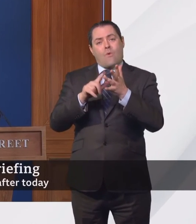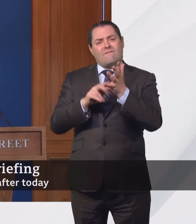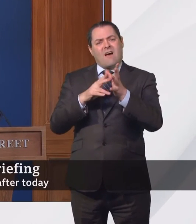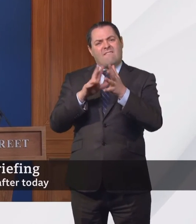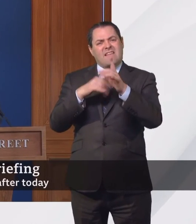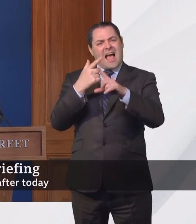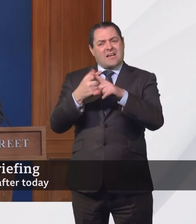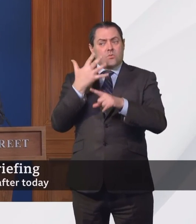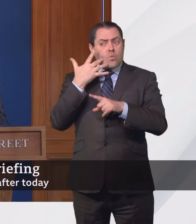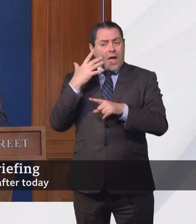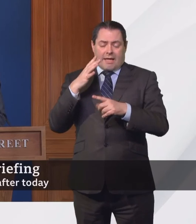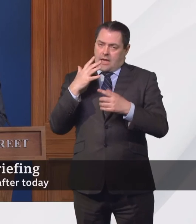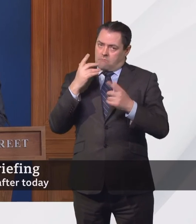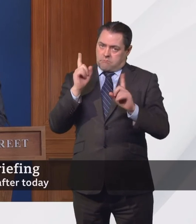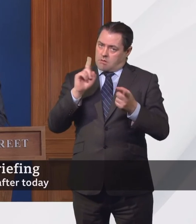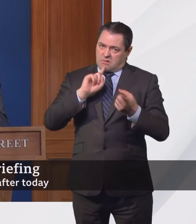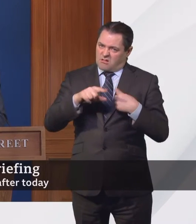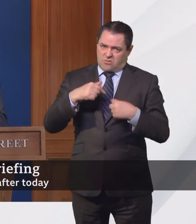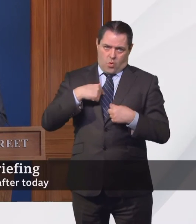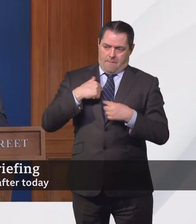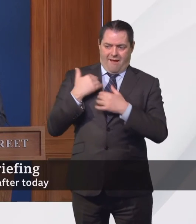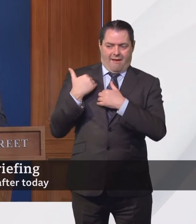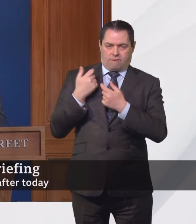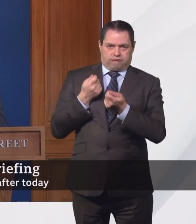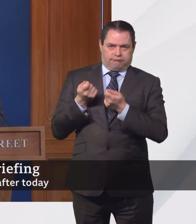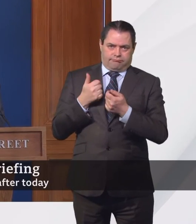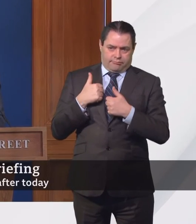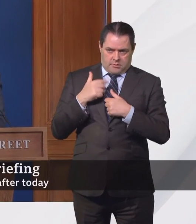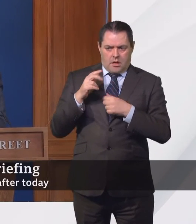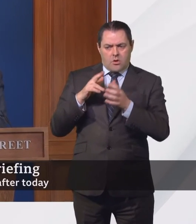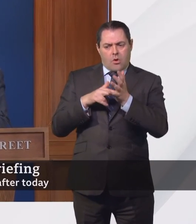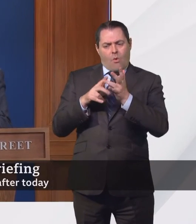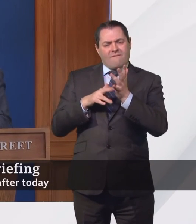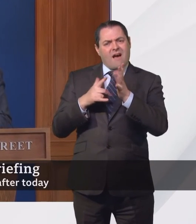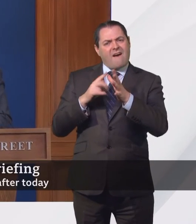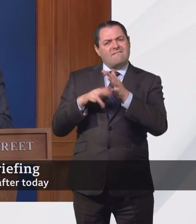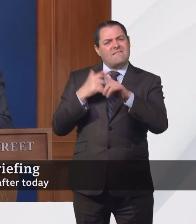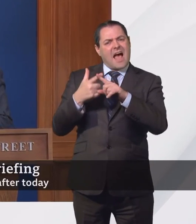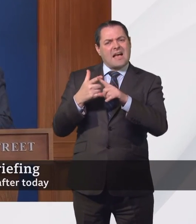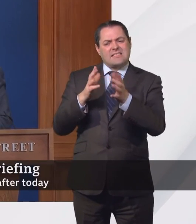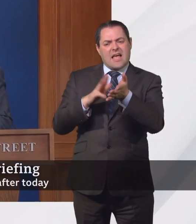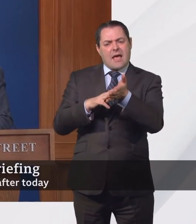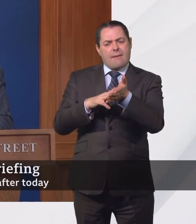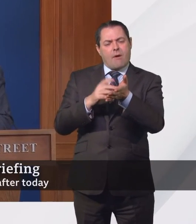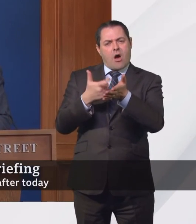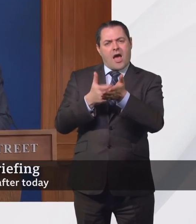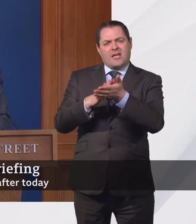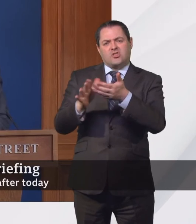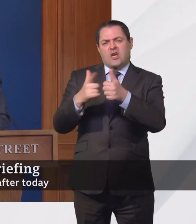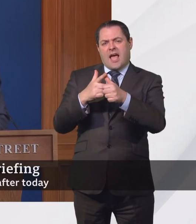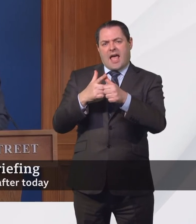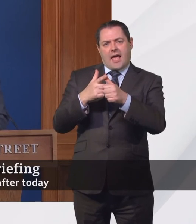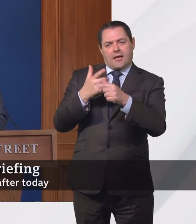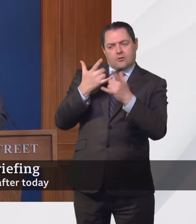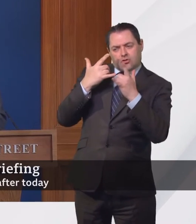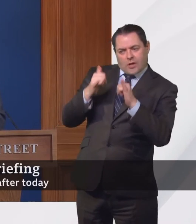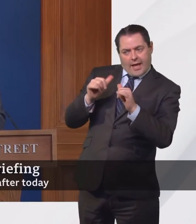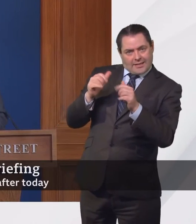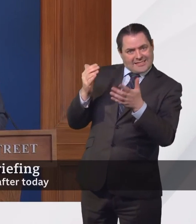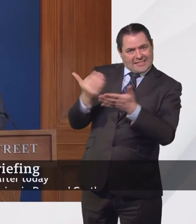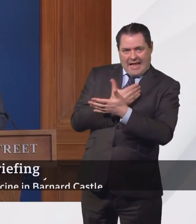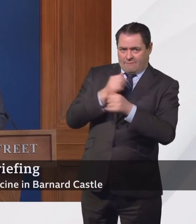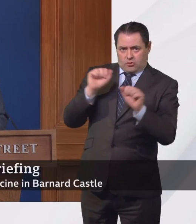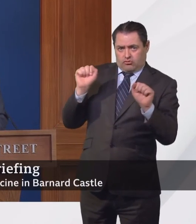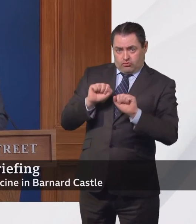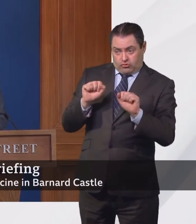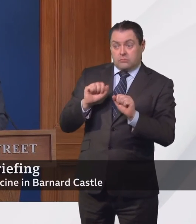answer that for you, but what I will say is that Novavax hasn't been through the regulatory process yet, so it would need to do that as well before anyone can really be